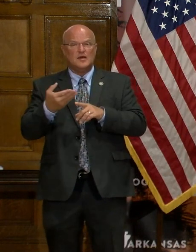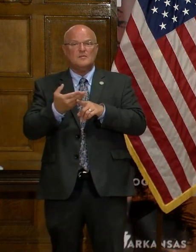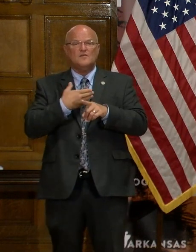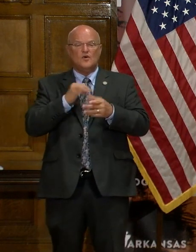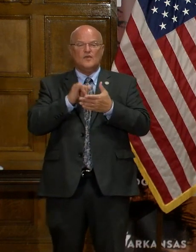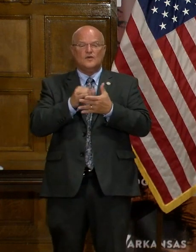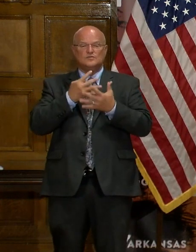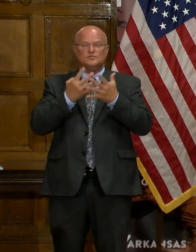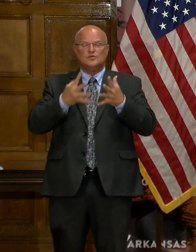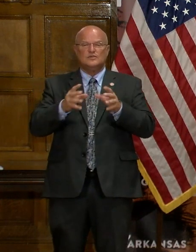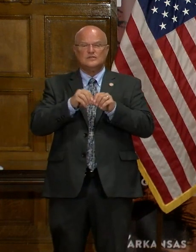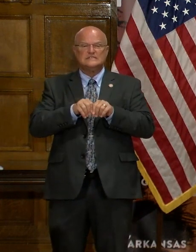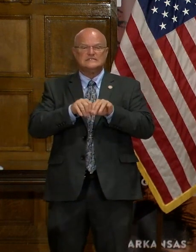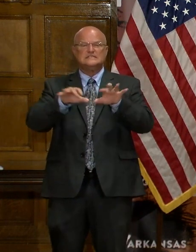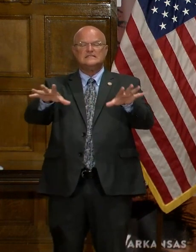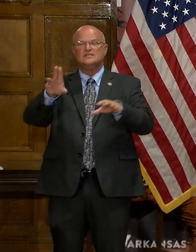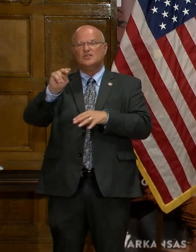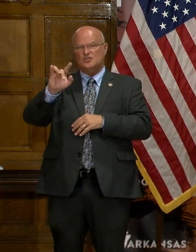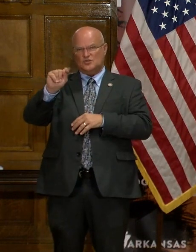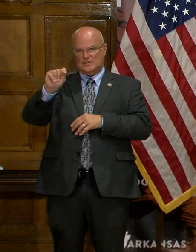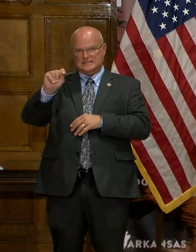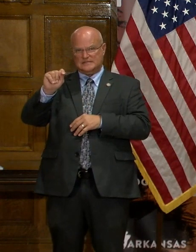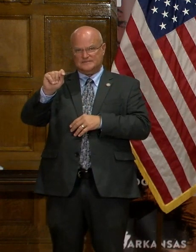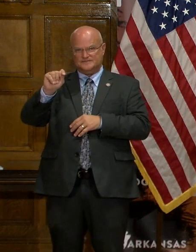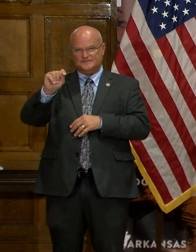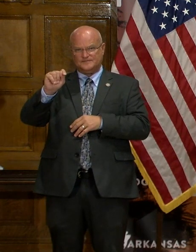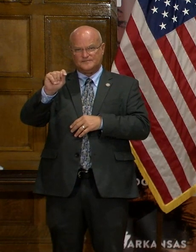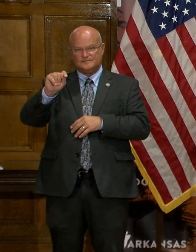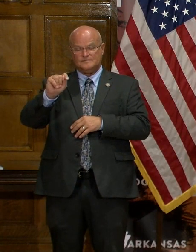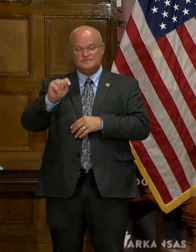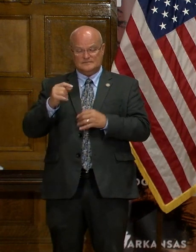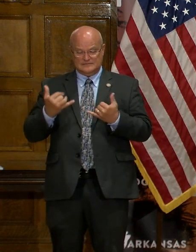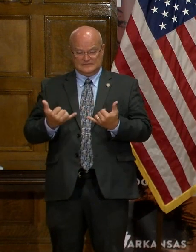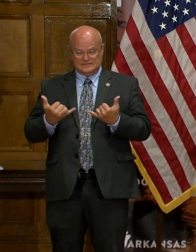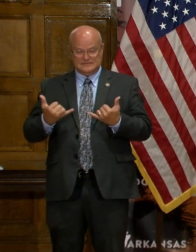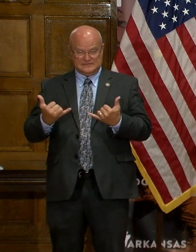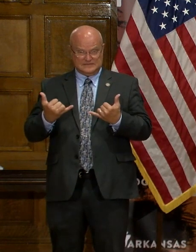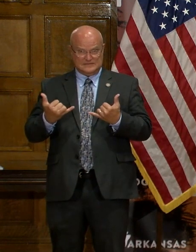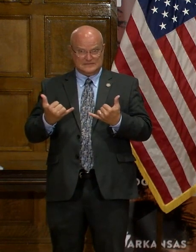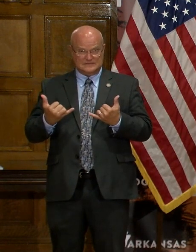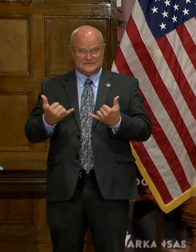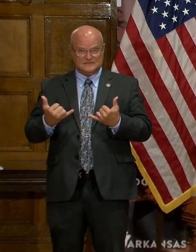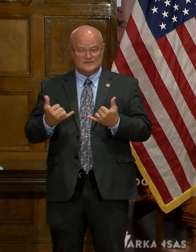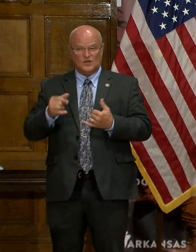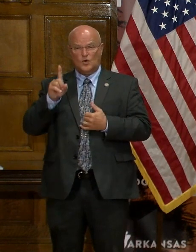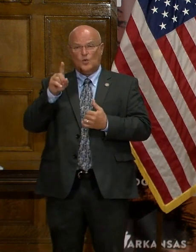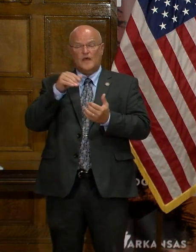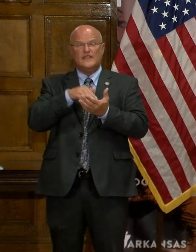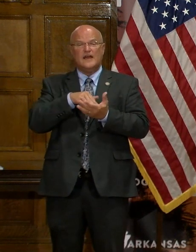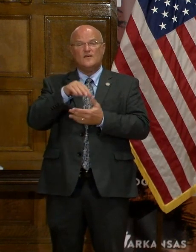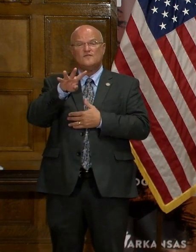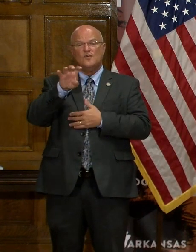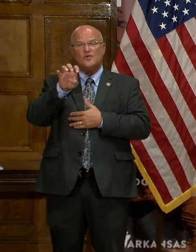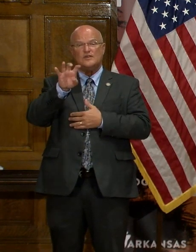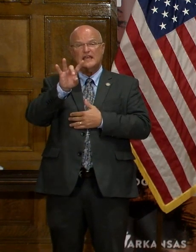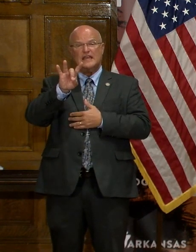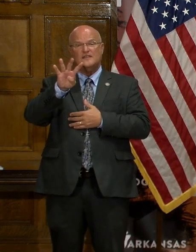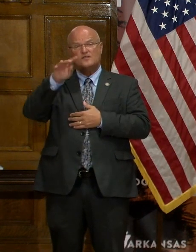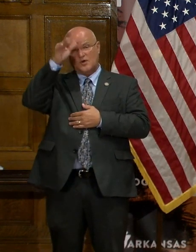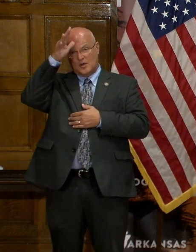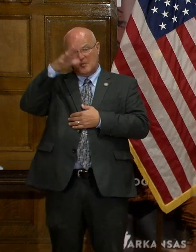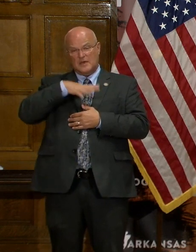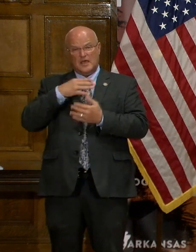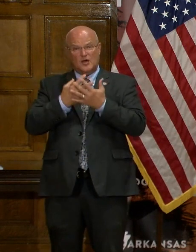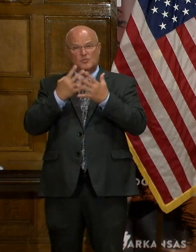those inmates are transferred to their unit of assignment. As of this morning, there are currently 1,484 male